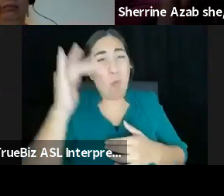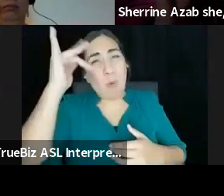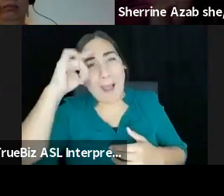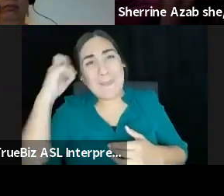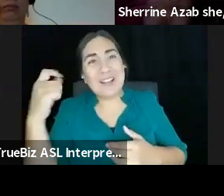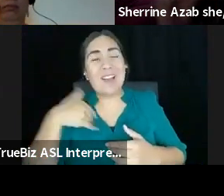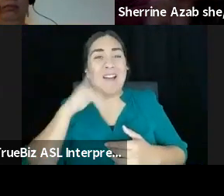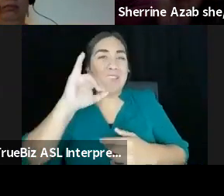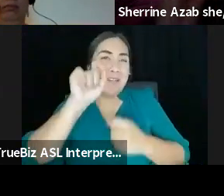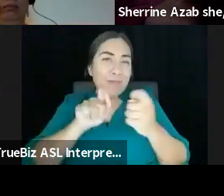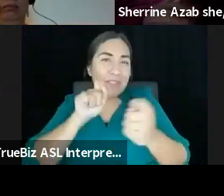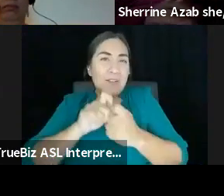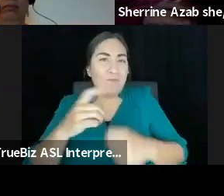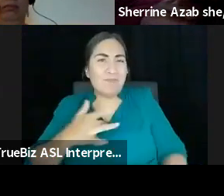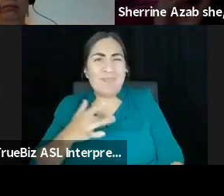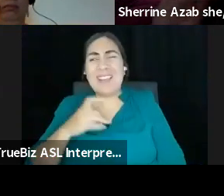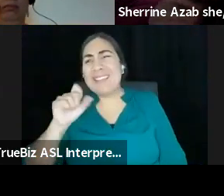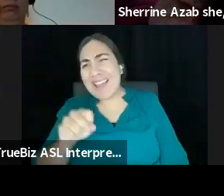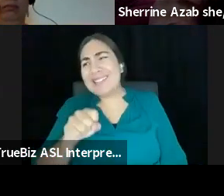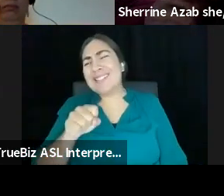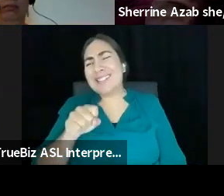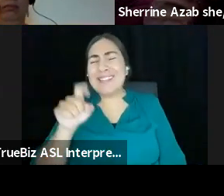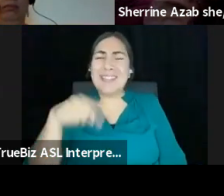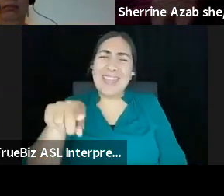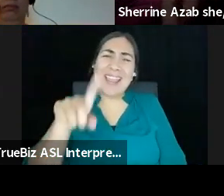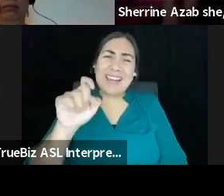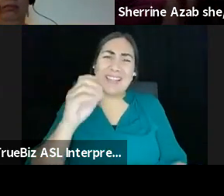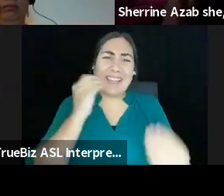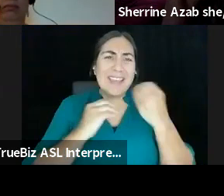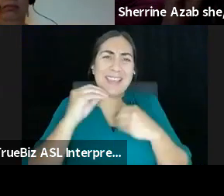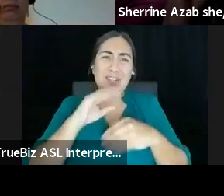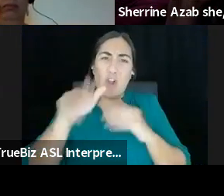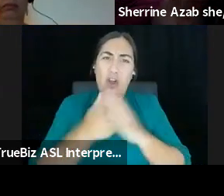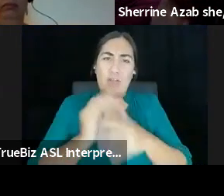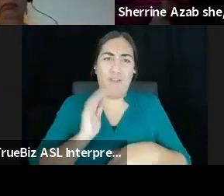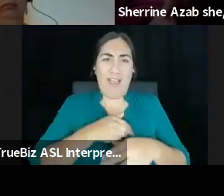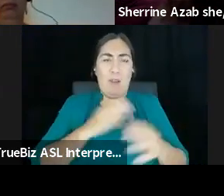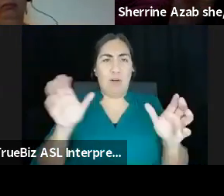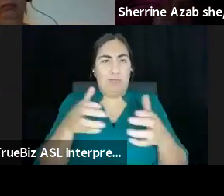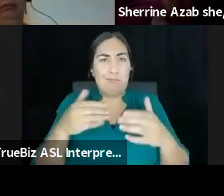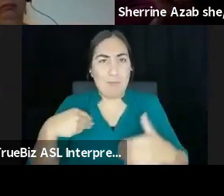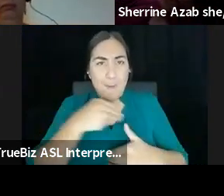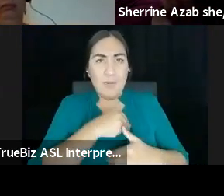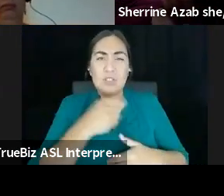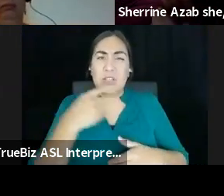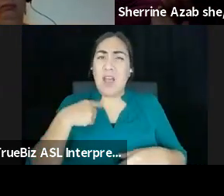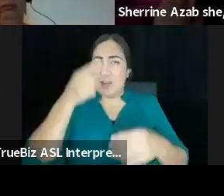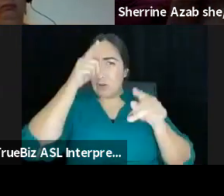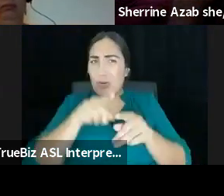yes, they also need to eat at the same time. Like all of our ensemble members. So it, it, I totally agree with everything that you're saying. And at the